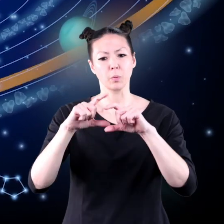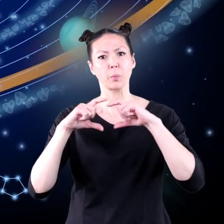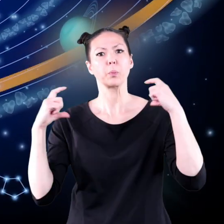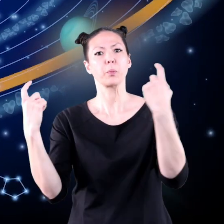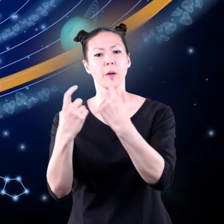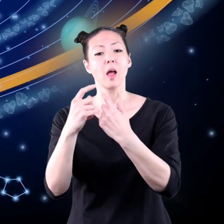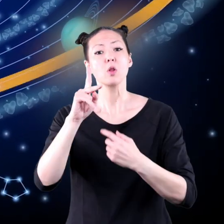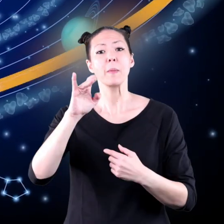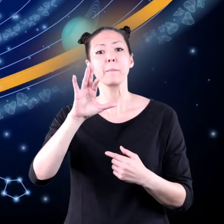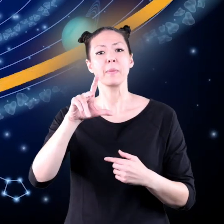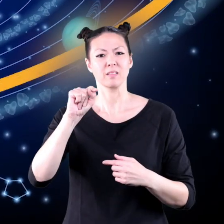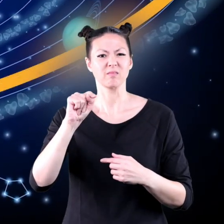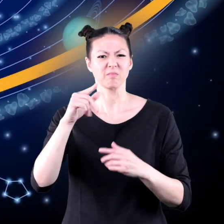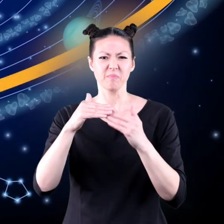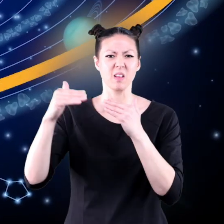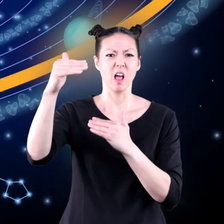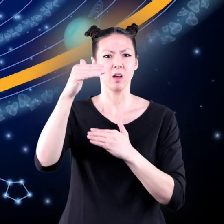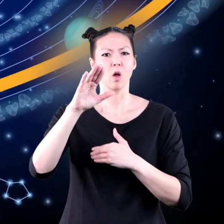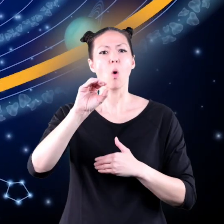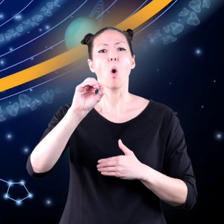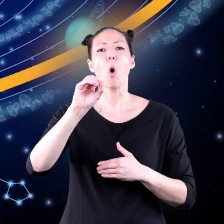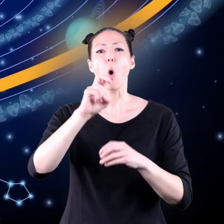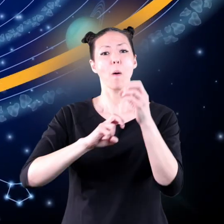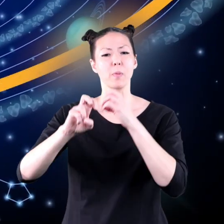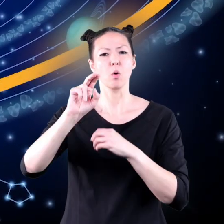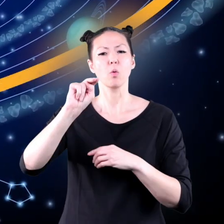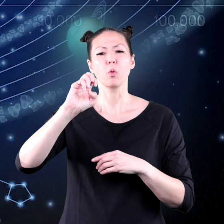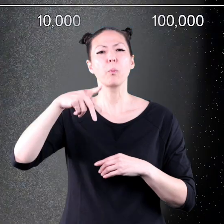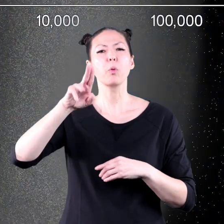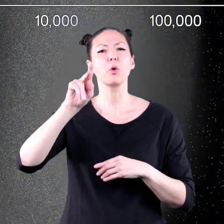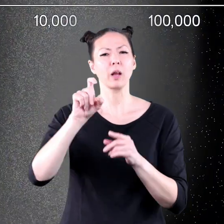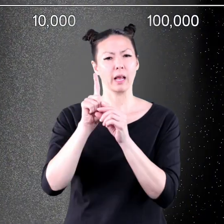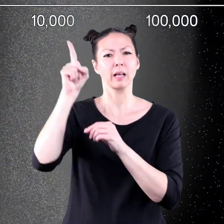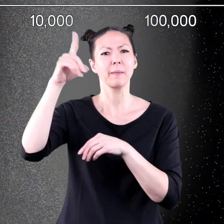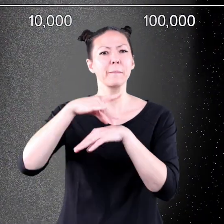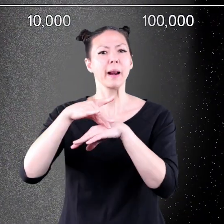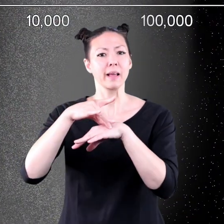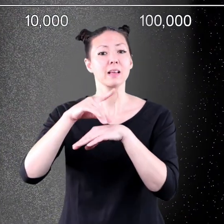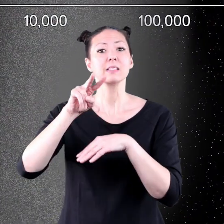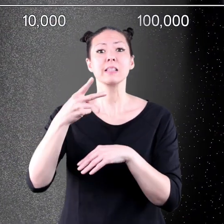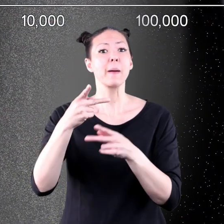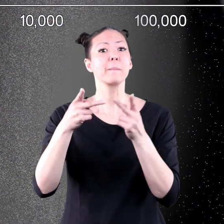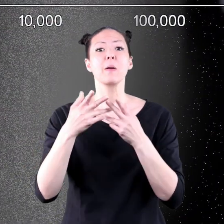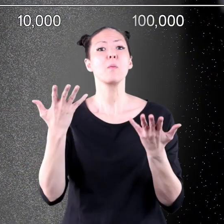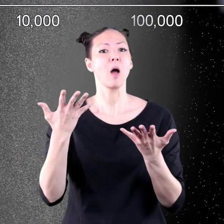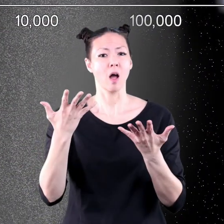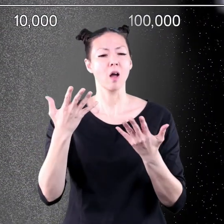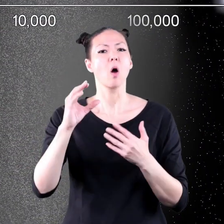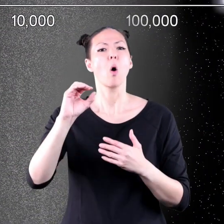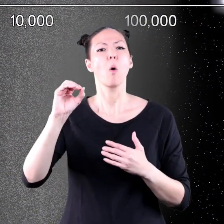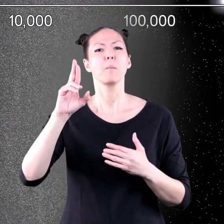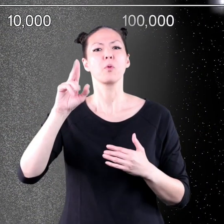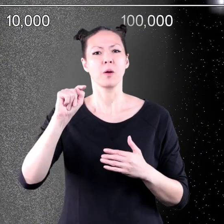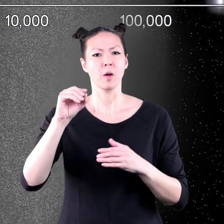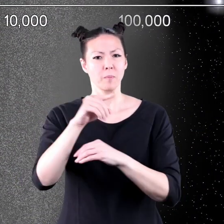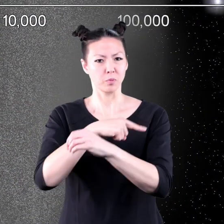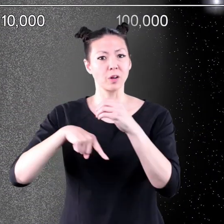Kuiper Belt is just beyond the orbit of Neptune. The second place is called the Oort Cloud.